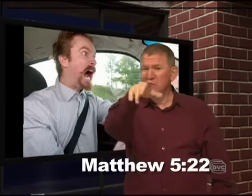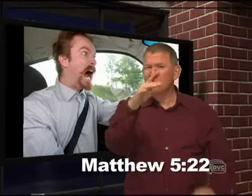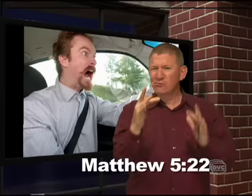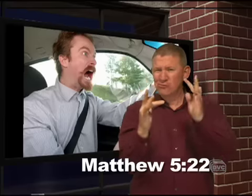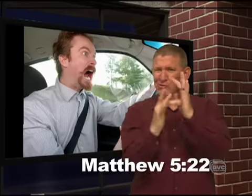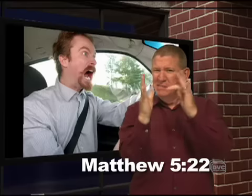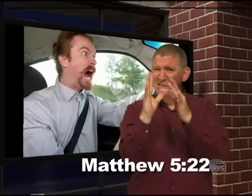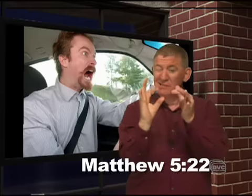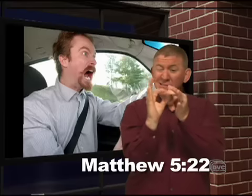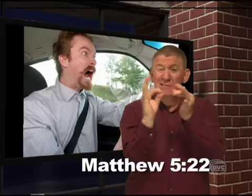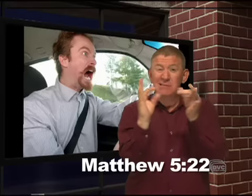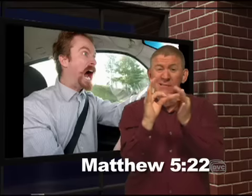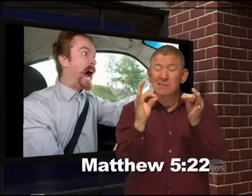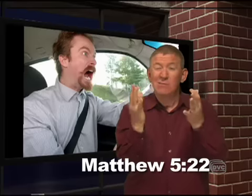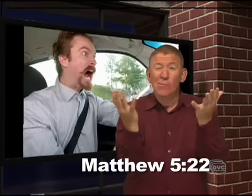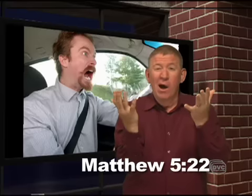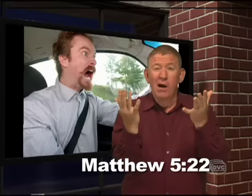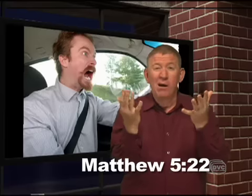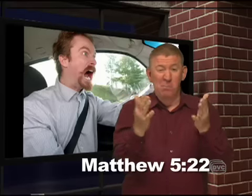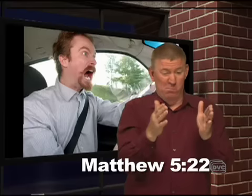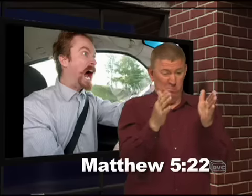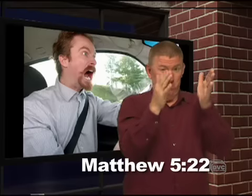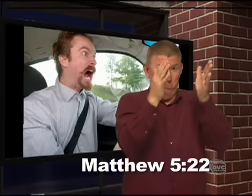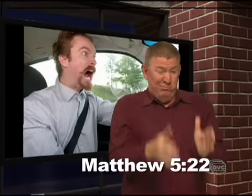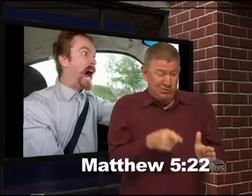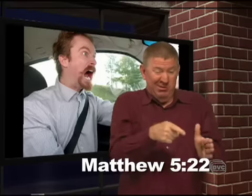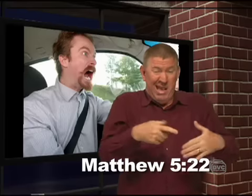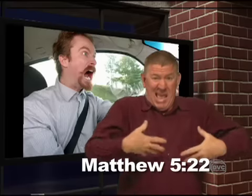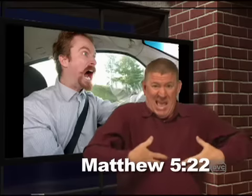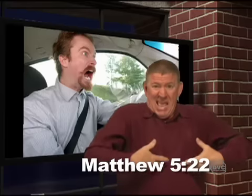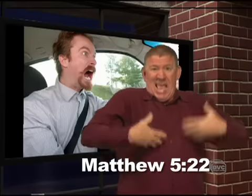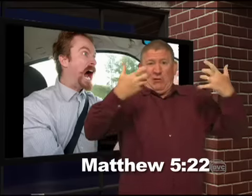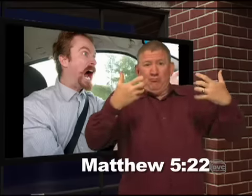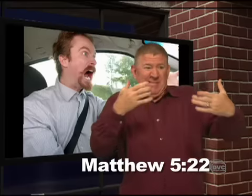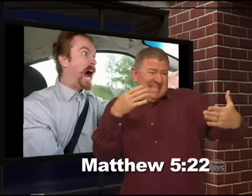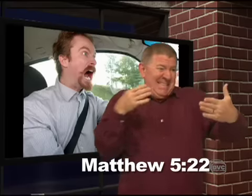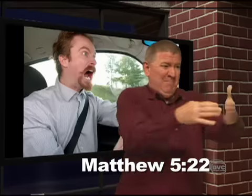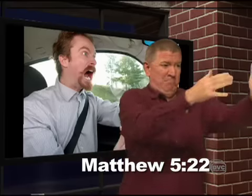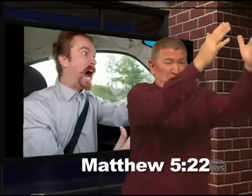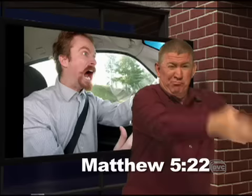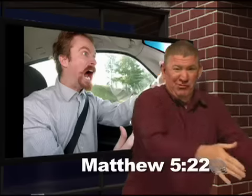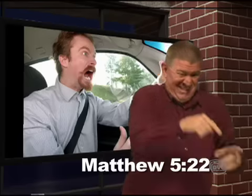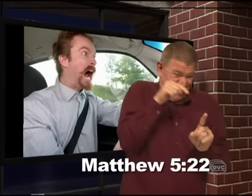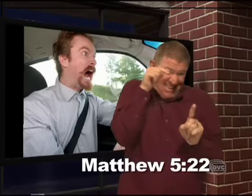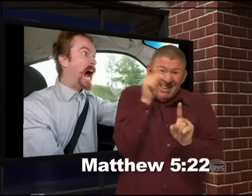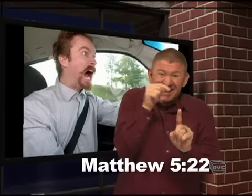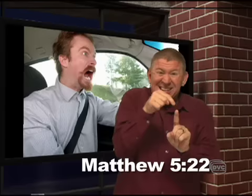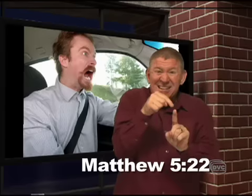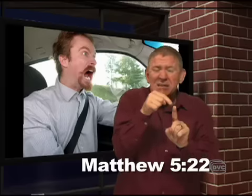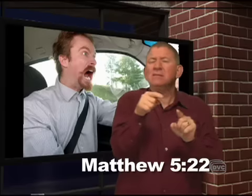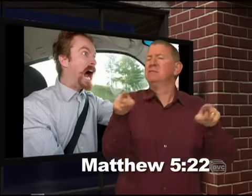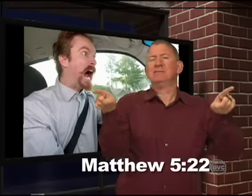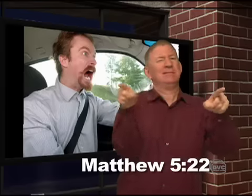23, where Jesus himself says, the person who's angry against another person, they are the same as a murderer.